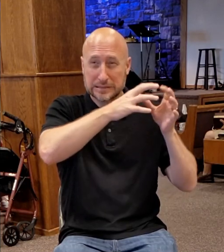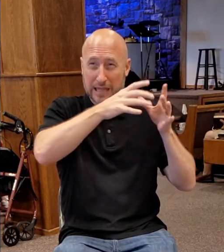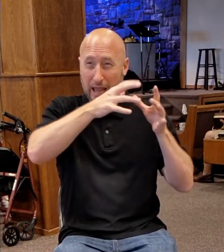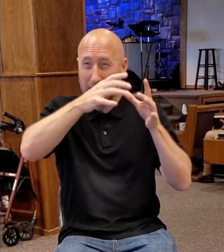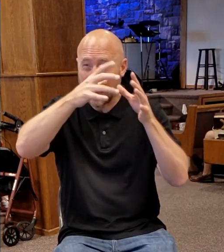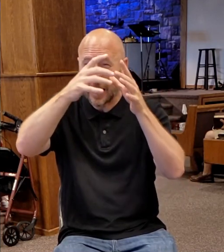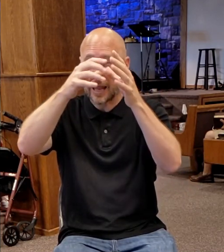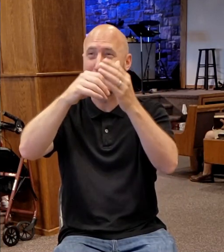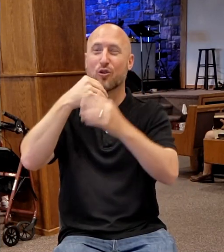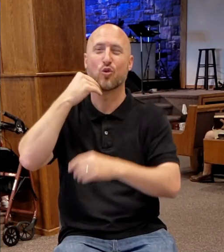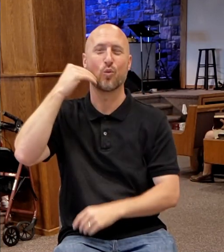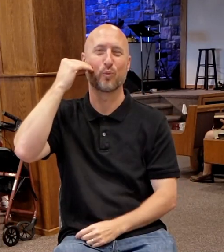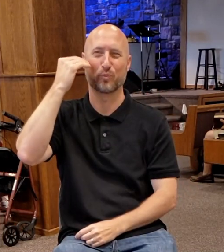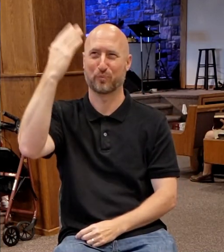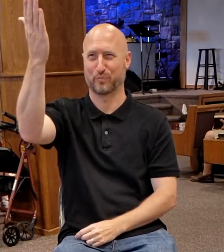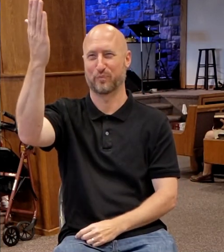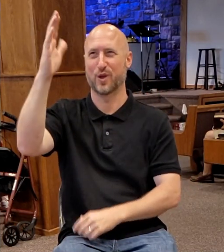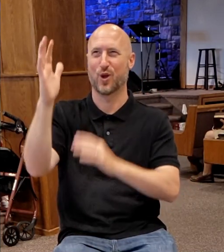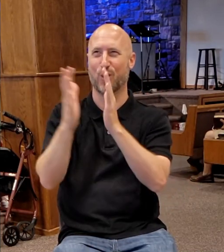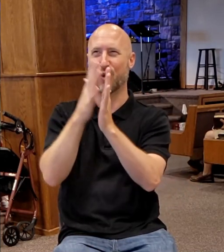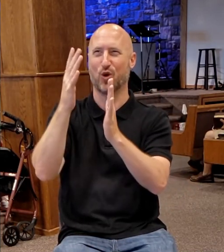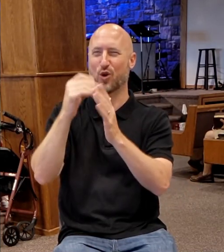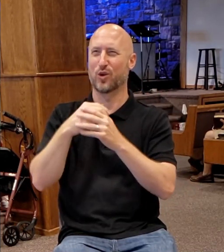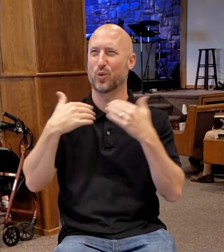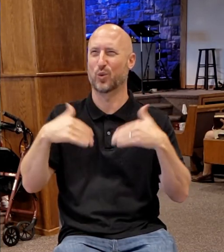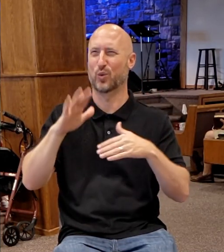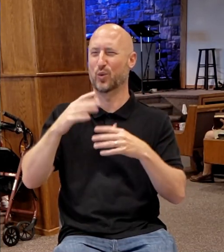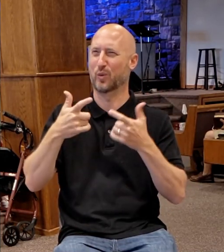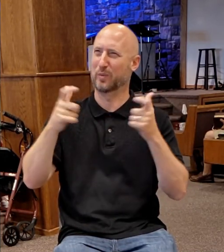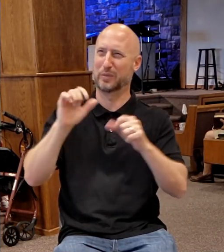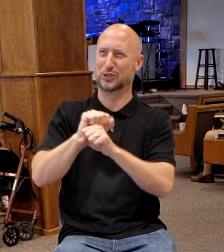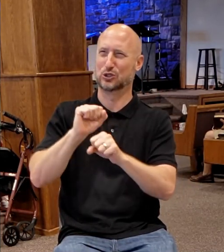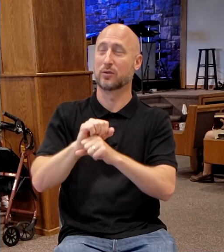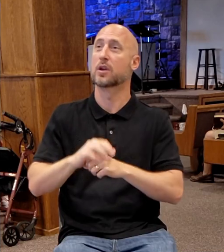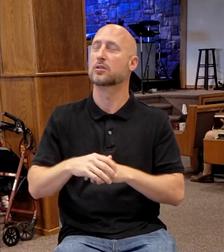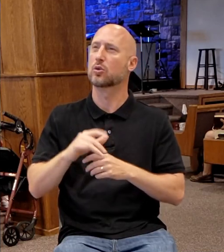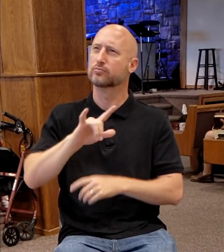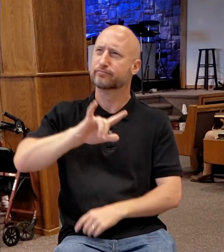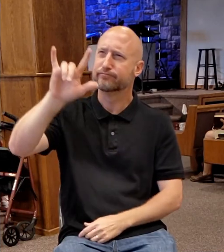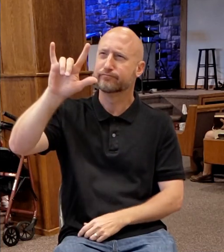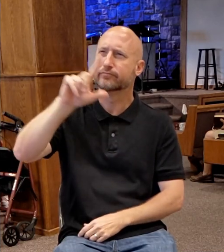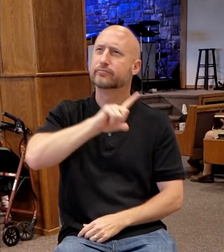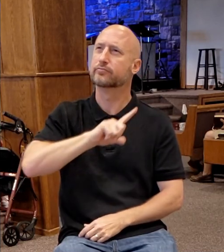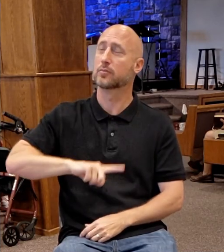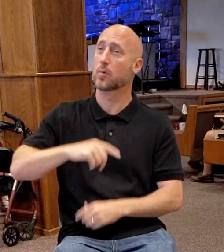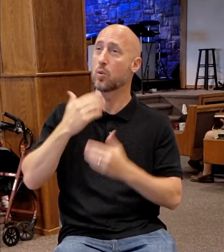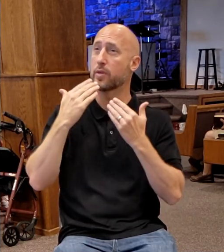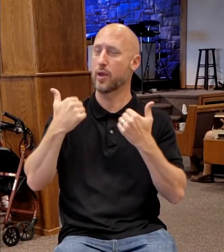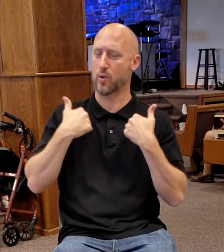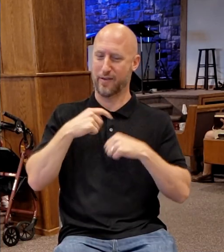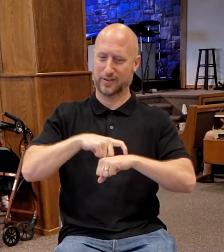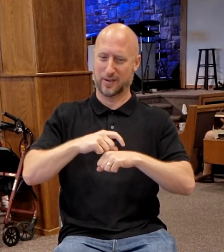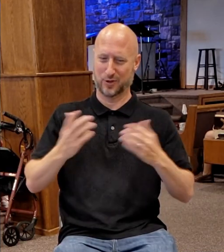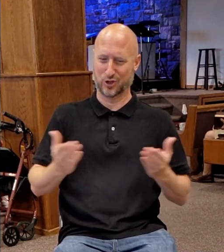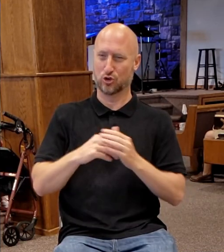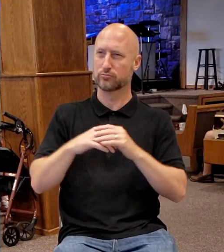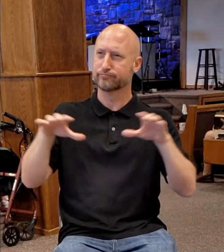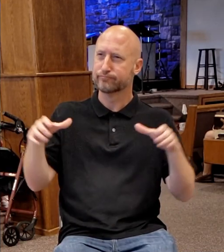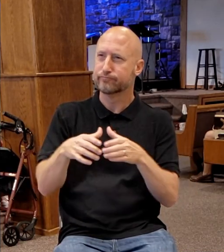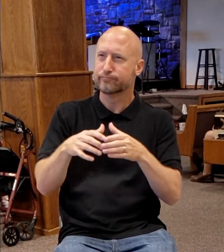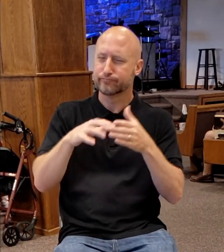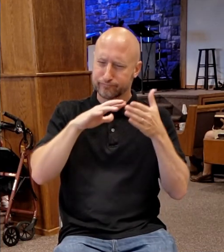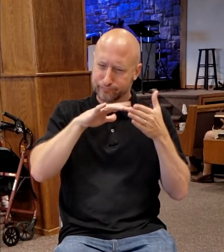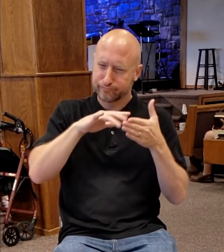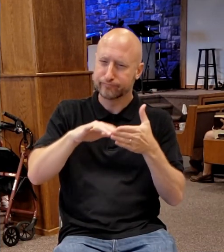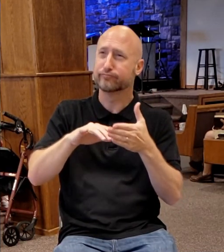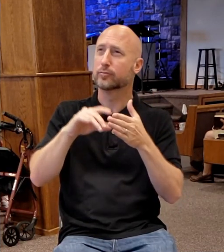beginning to end. We love you, Lord. We thank you for the time we get to gather and look into the scripture. We pray